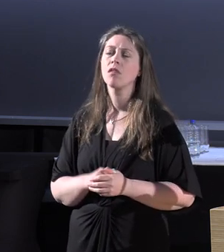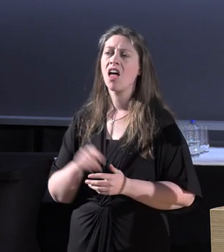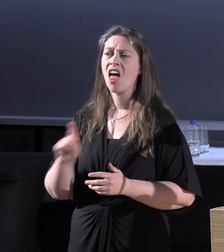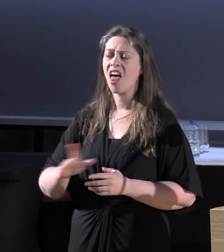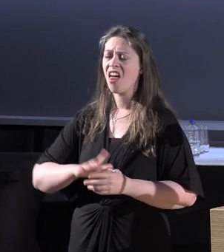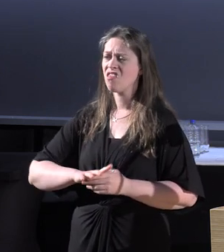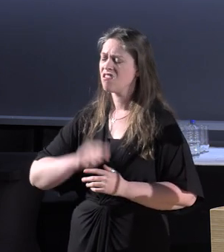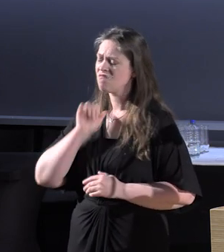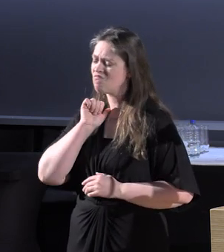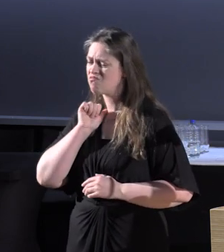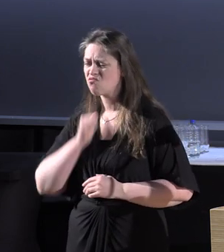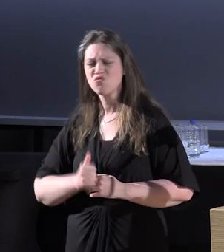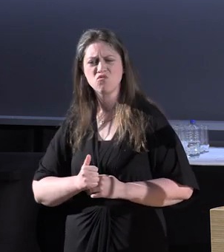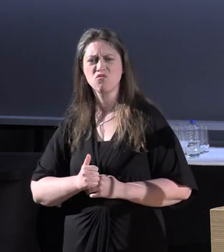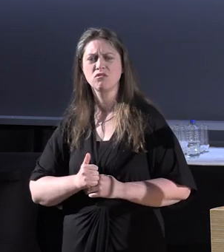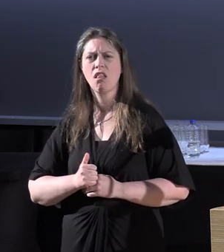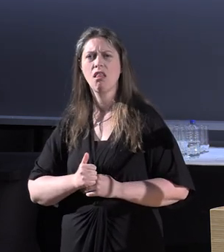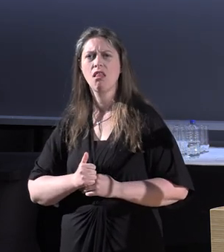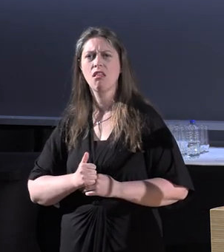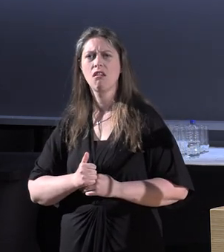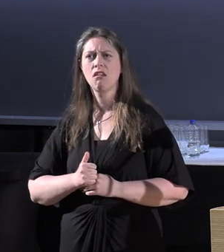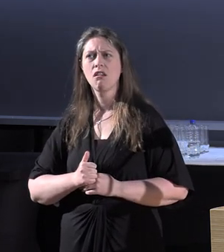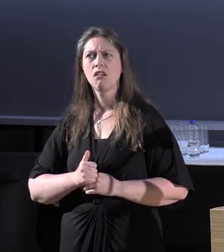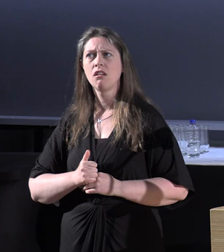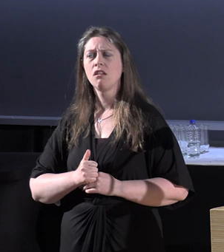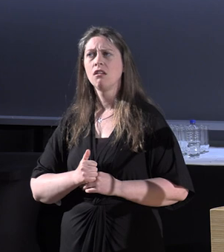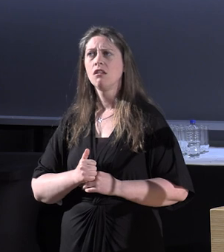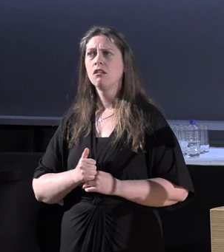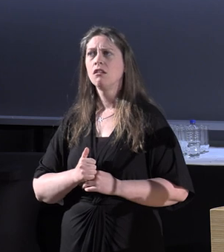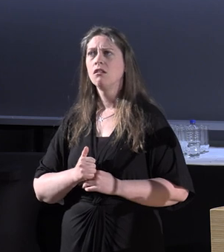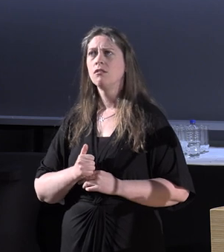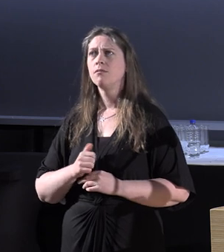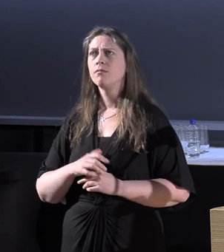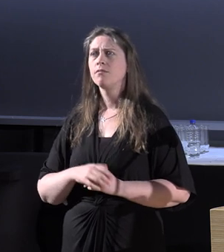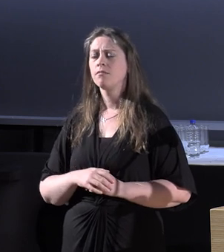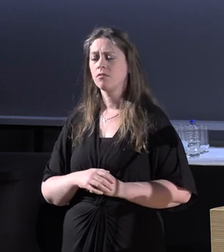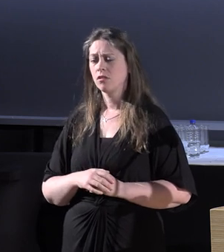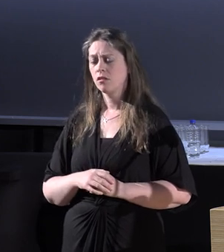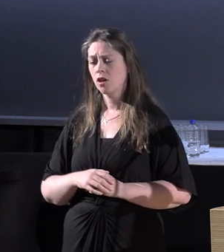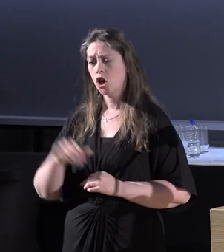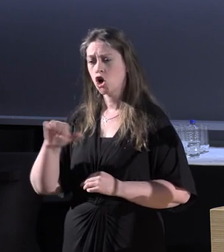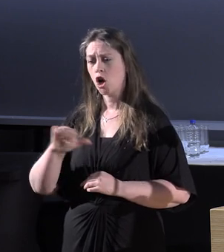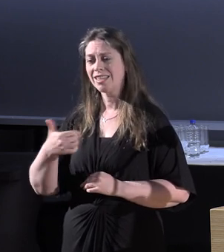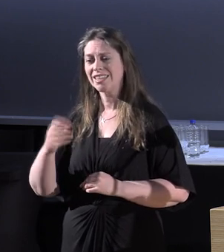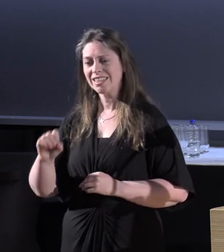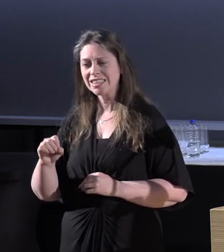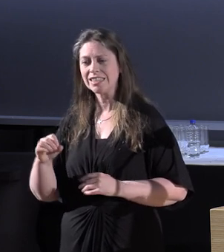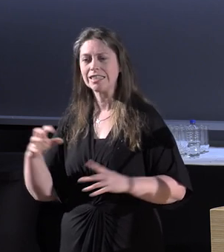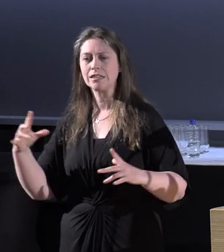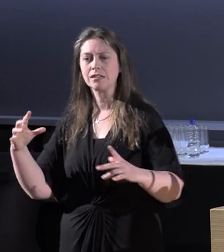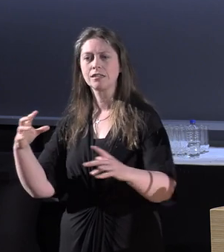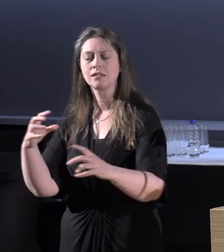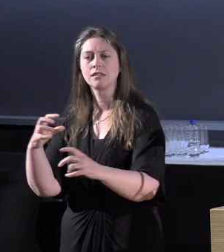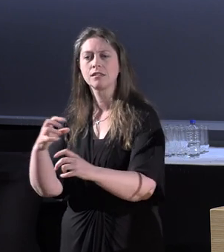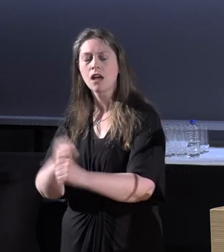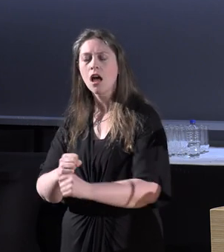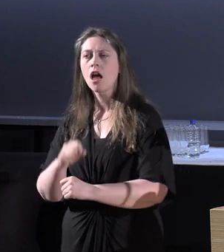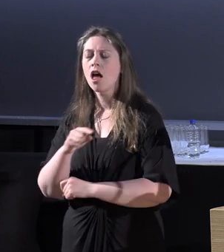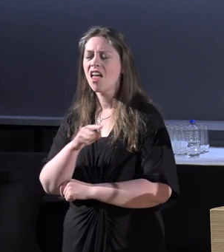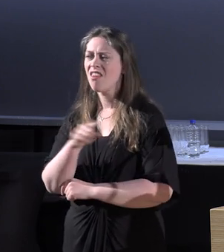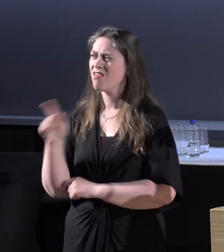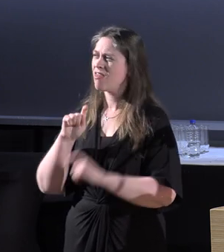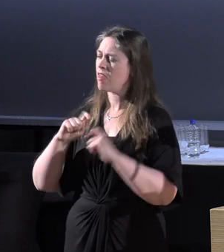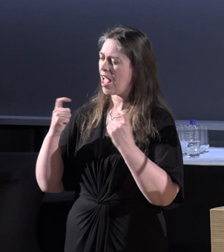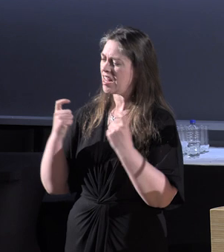brutal about, you know, this was the end of the 1960s, and they were extremely